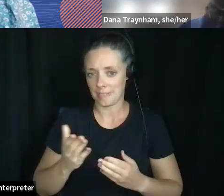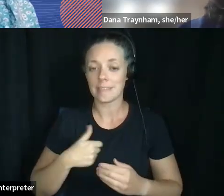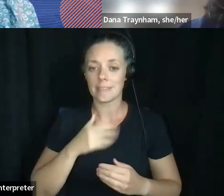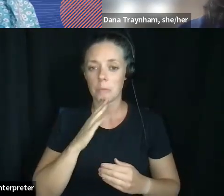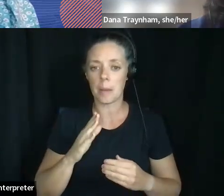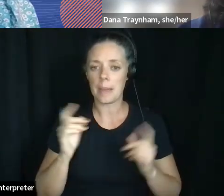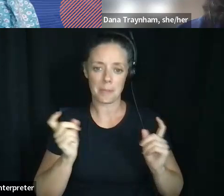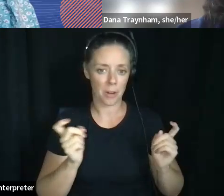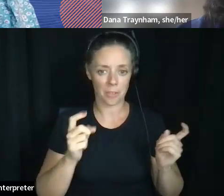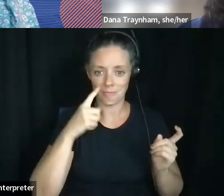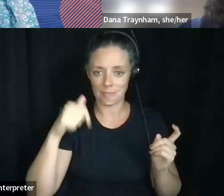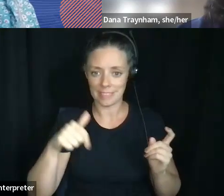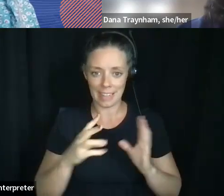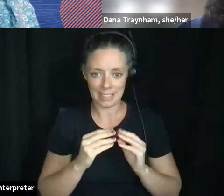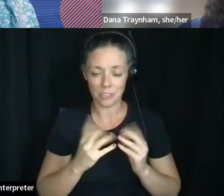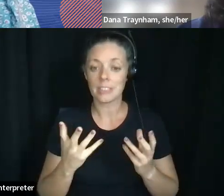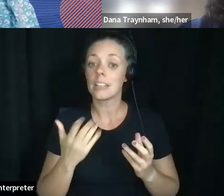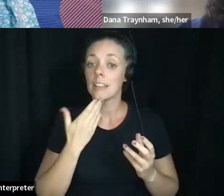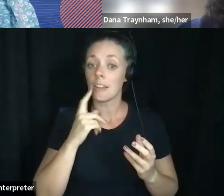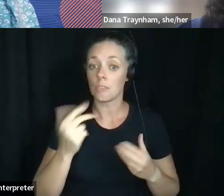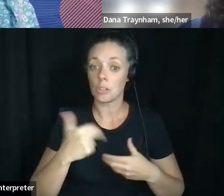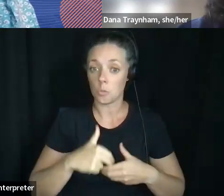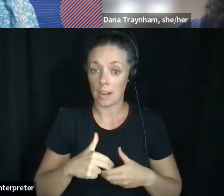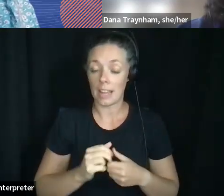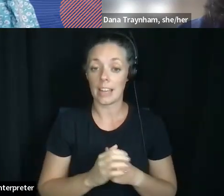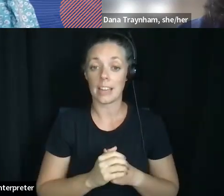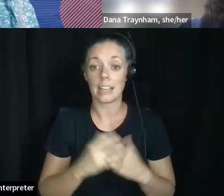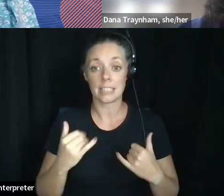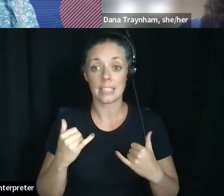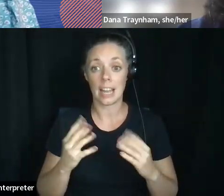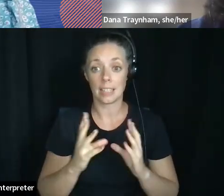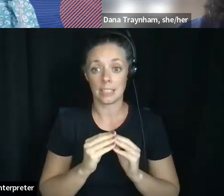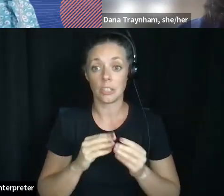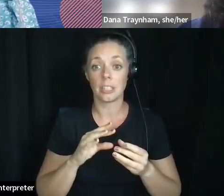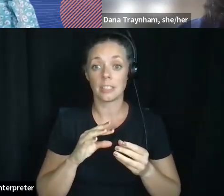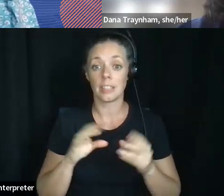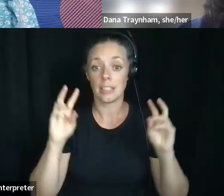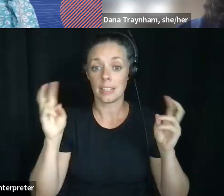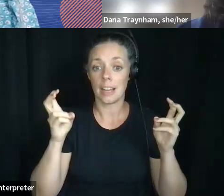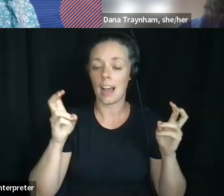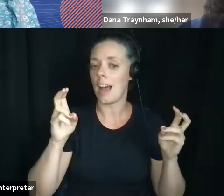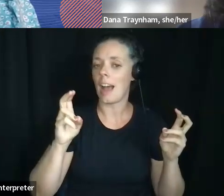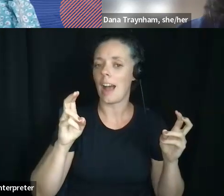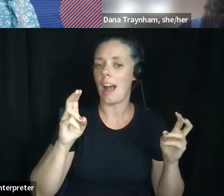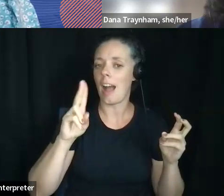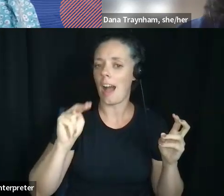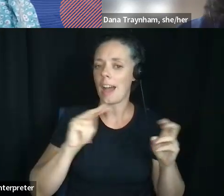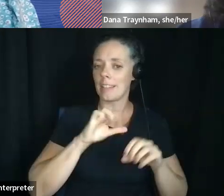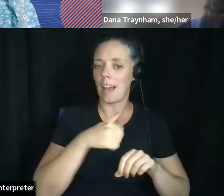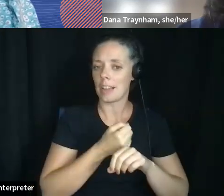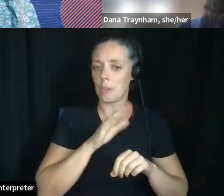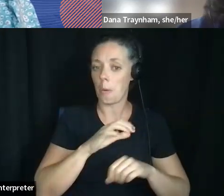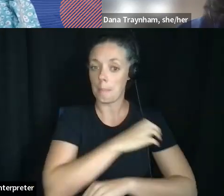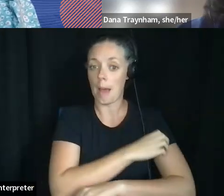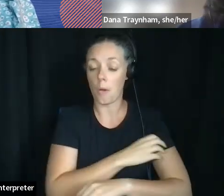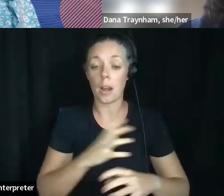today's session. So thank you so much for joining. And today's session is entitled Unlocking Your Power, Embracing Help with